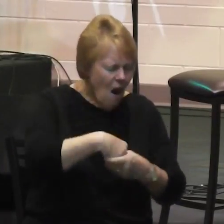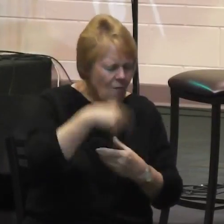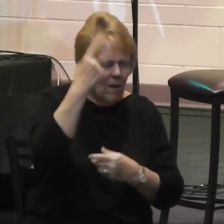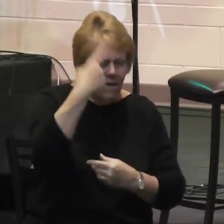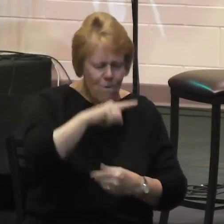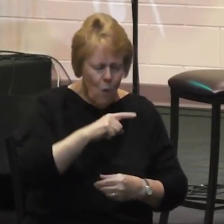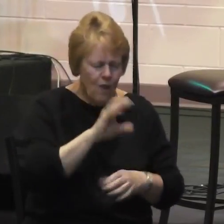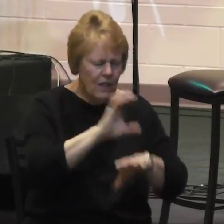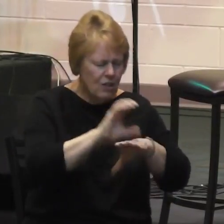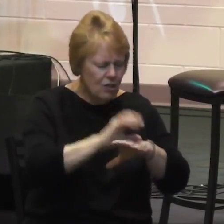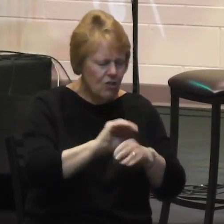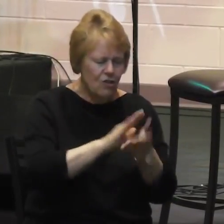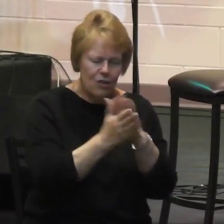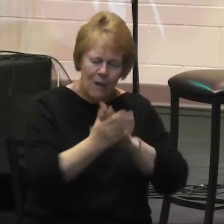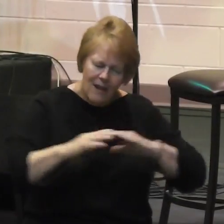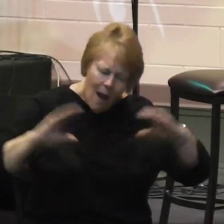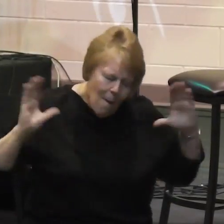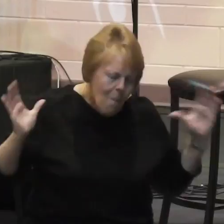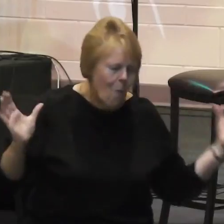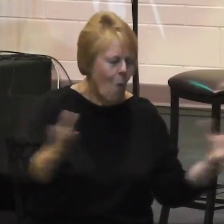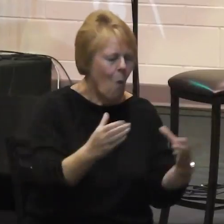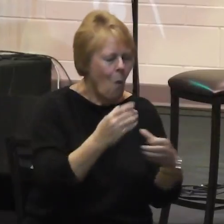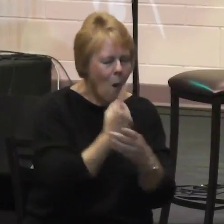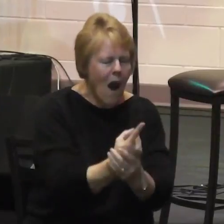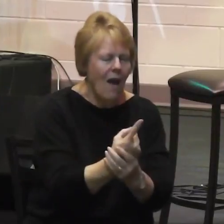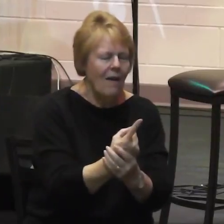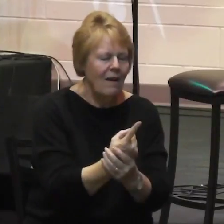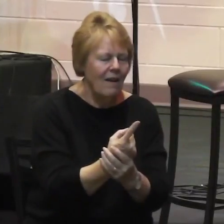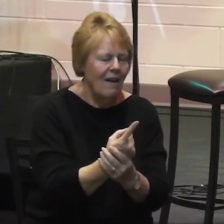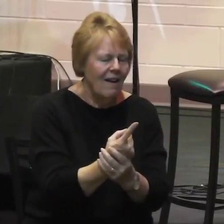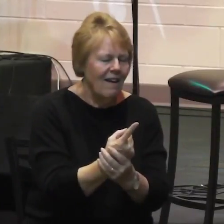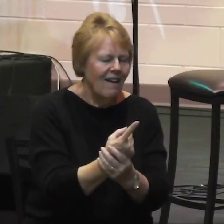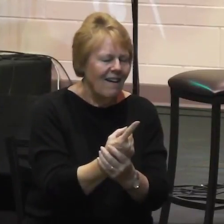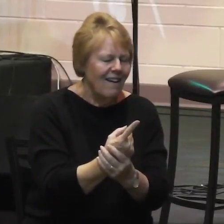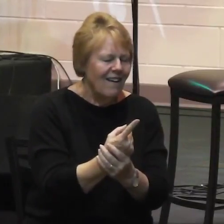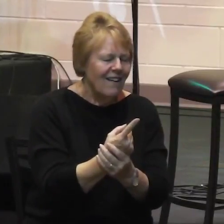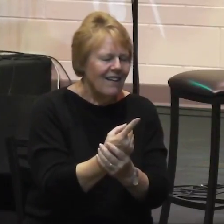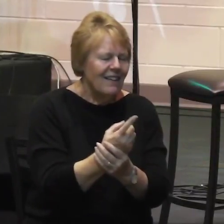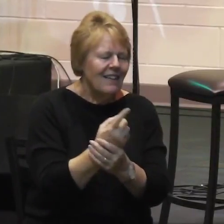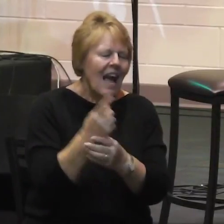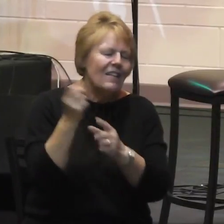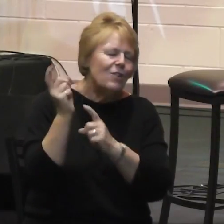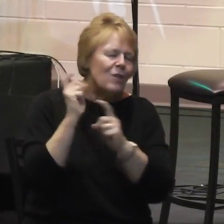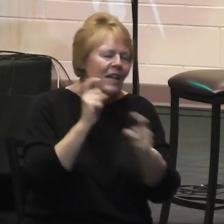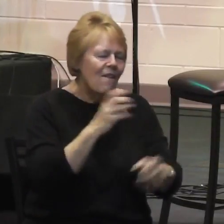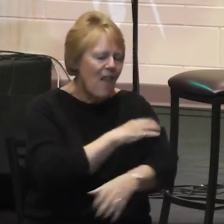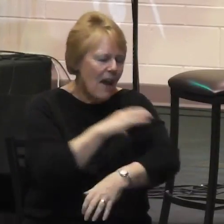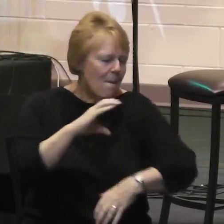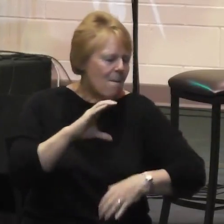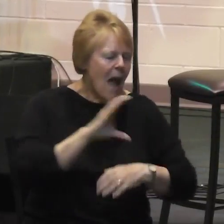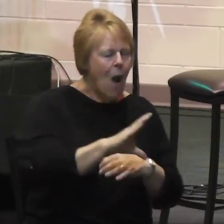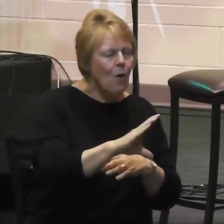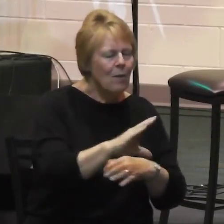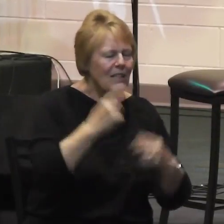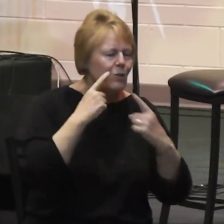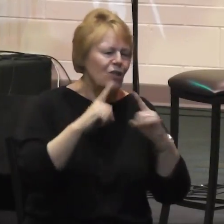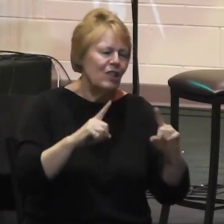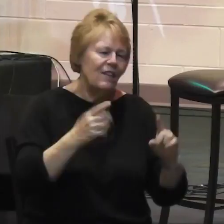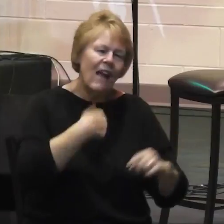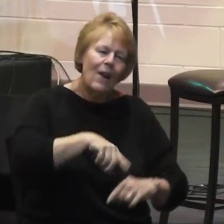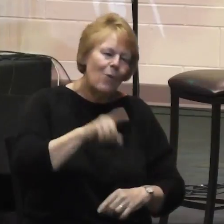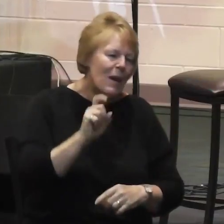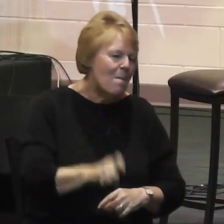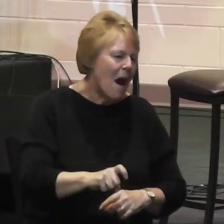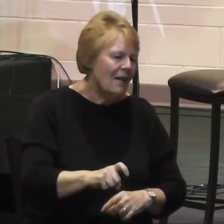become one. It would need divine empowerment to achieve and we must without